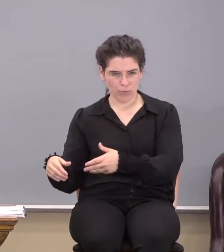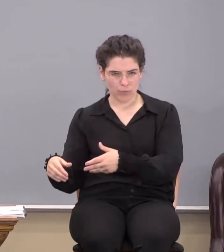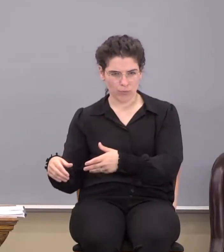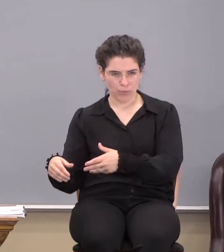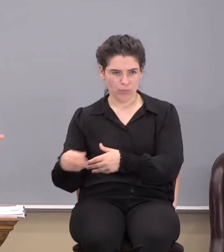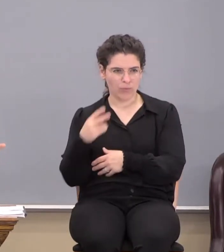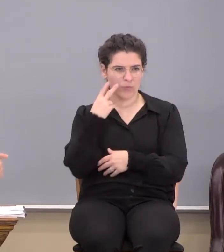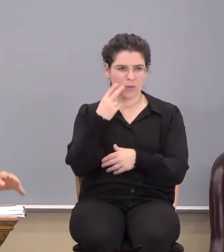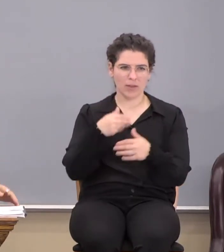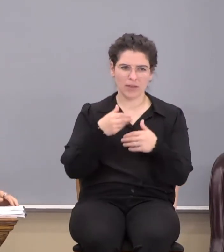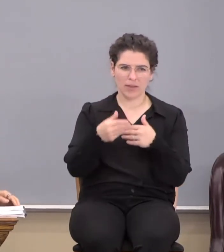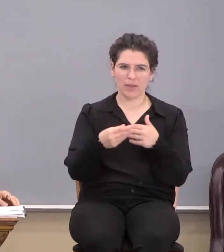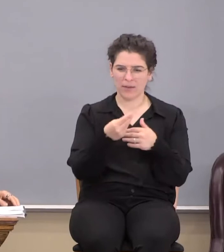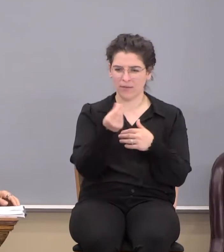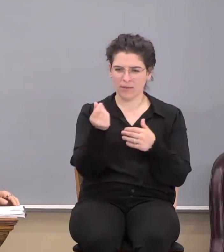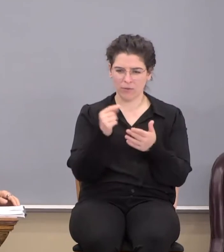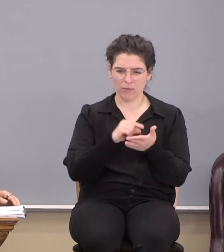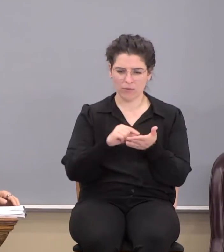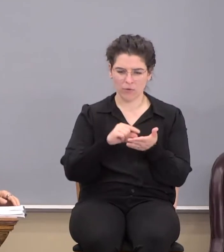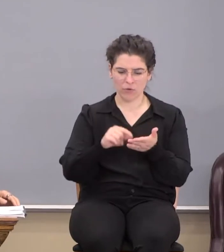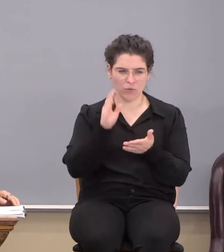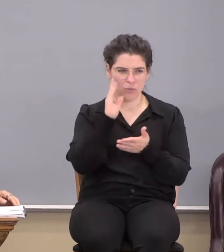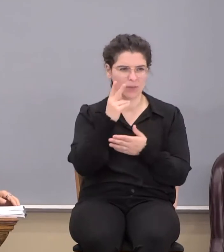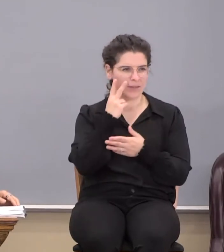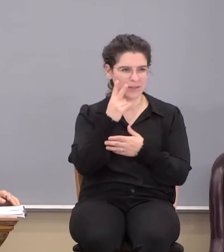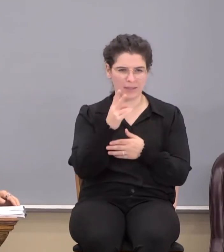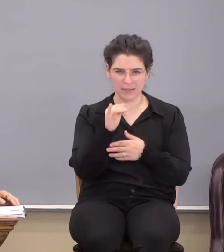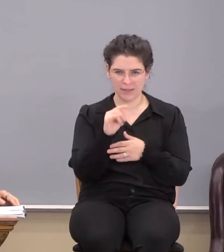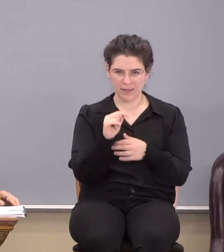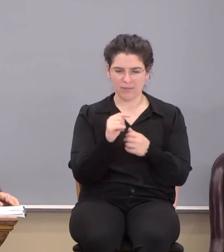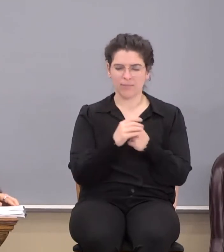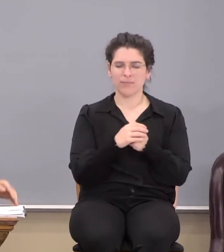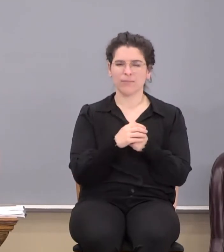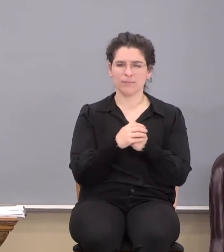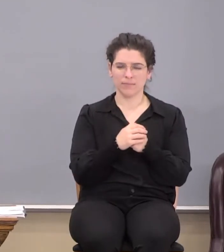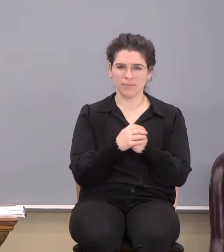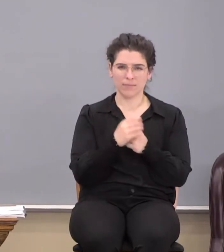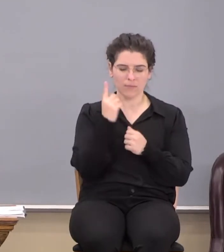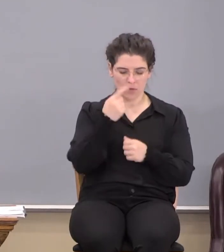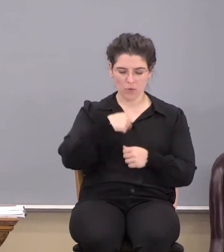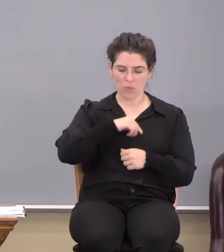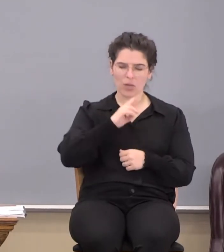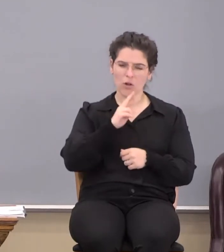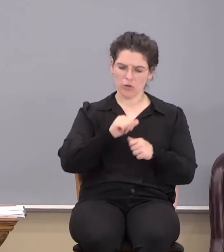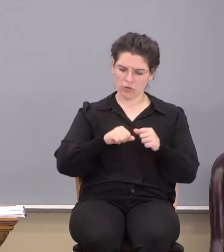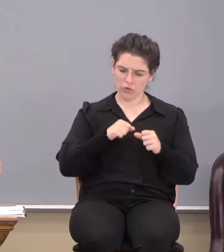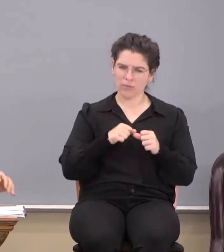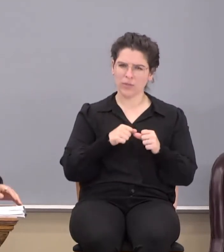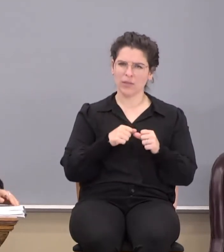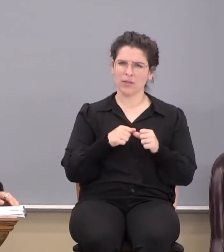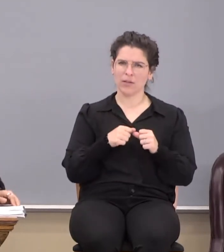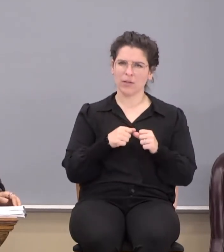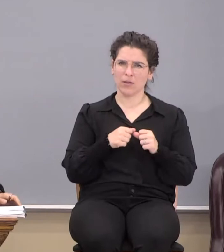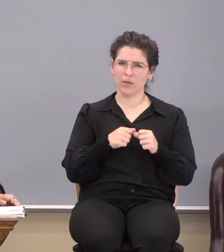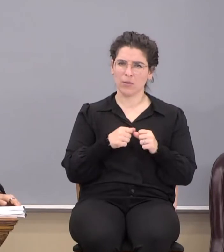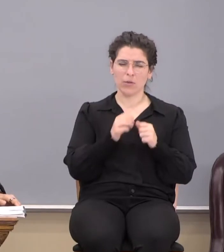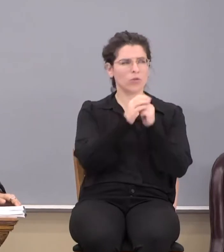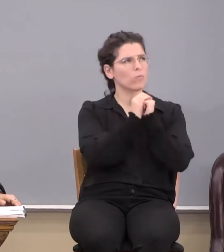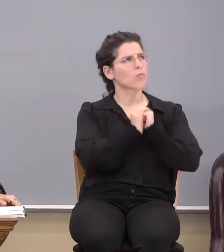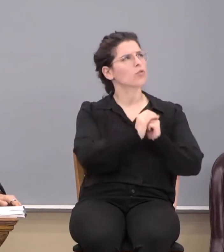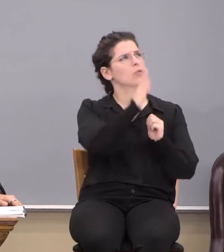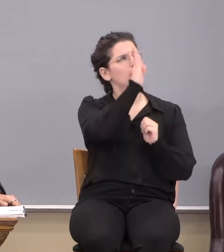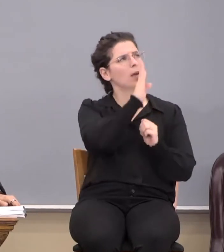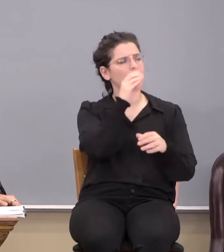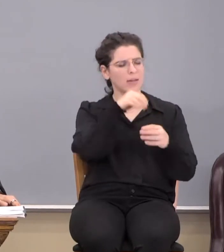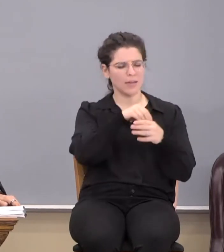Look at the next couple of verses, and you'll see what it is. For we are the circumcision, which worship God